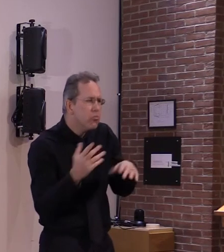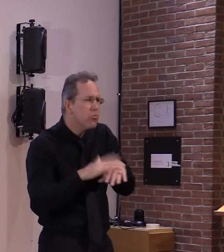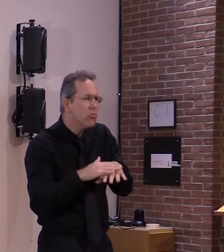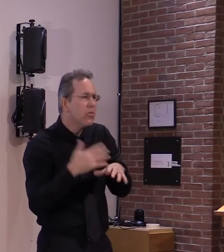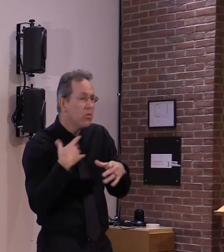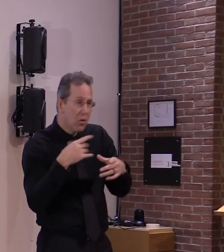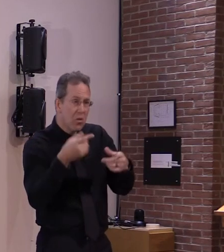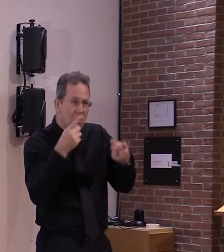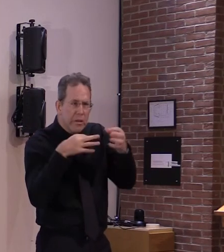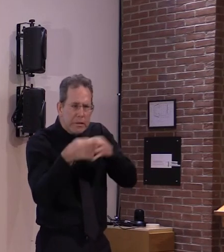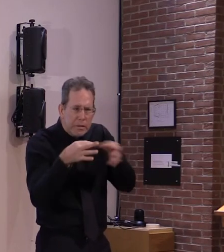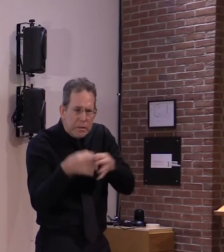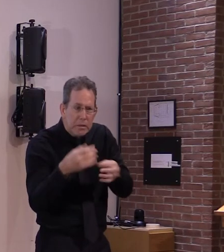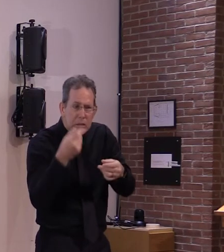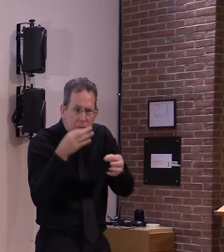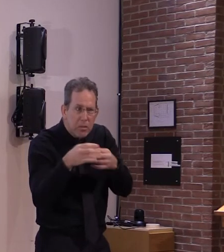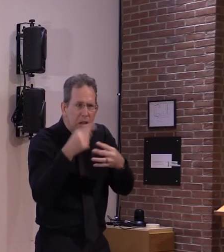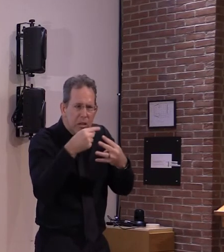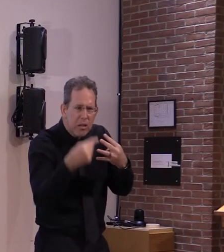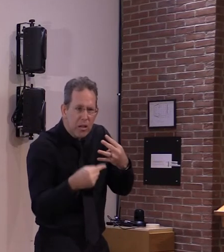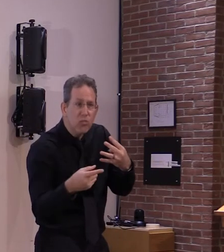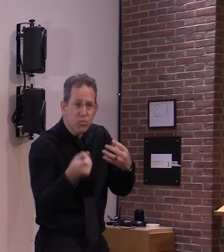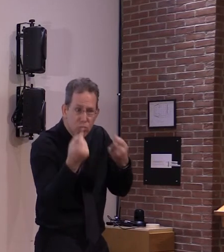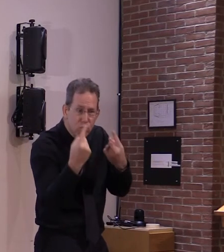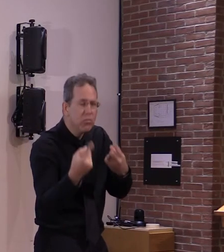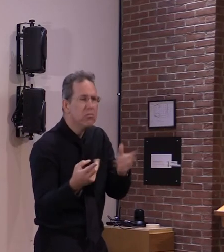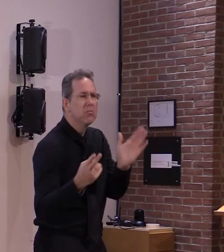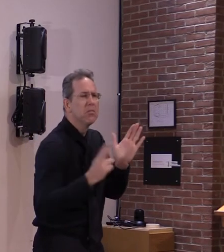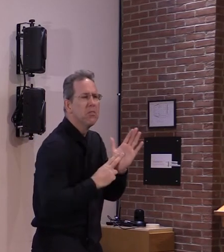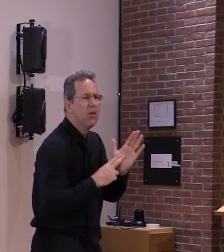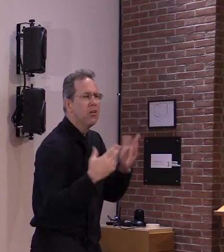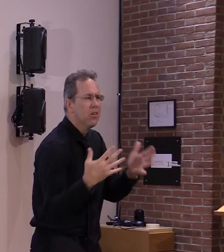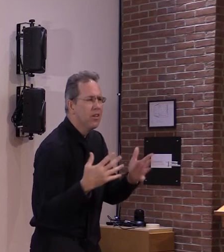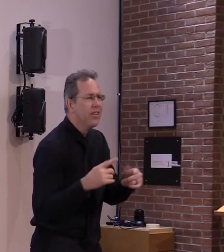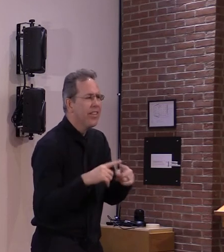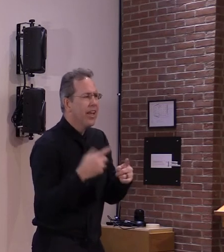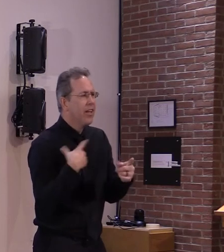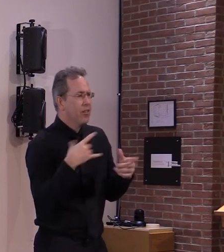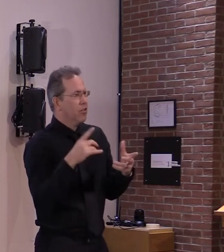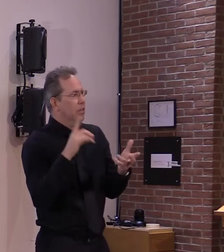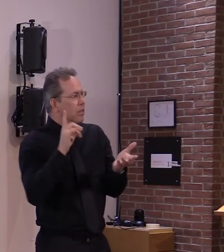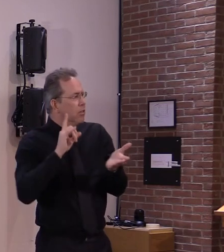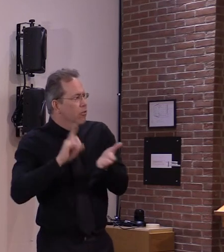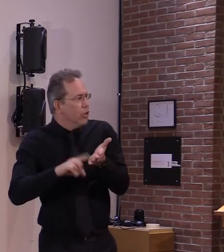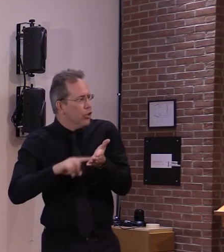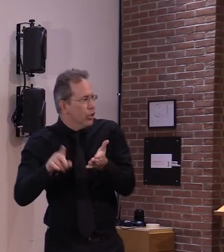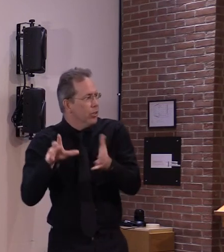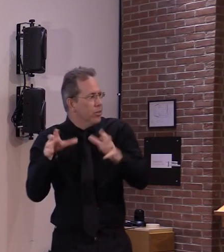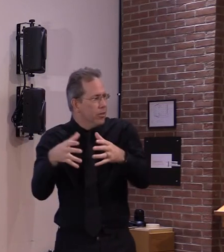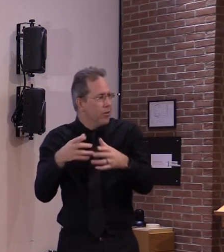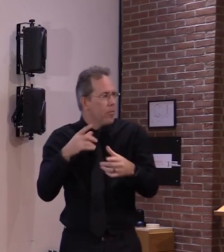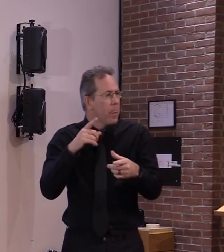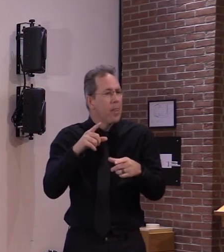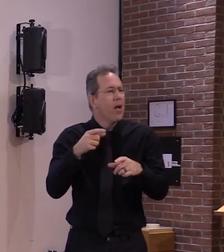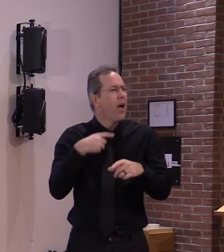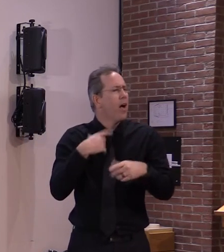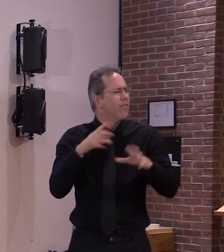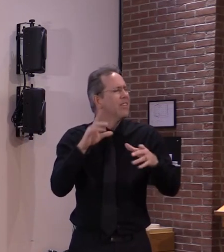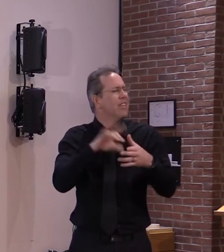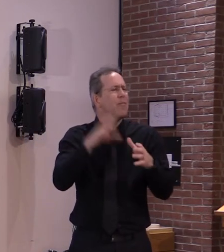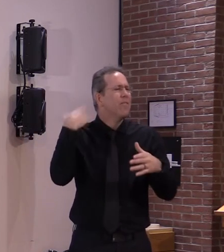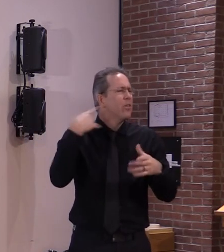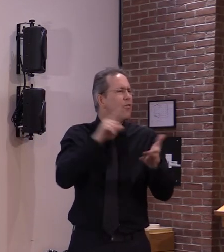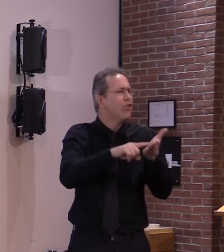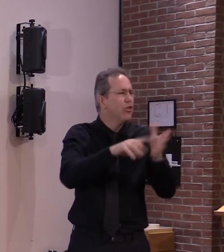up in both groups the group that got the vaccine and the group that did not so you have to be careful about providing an